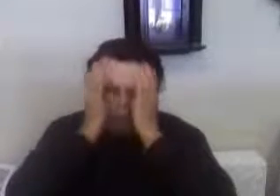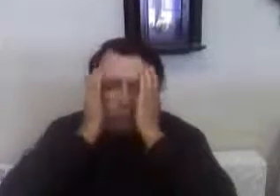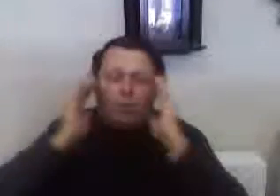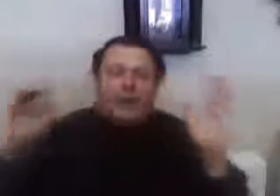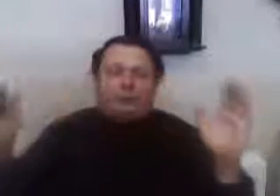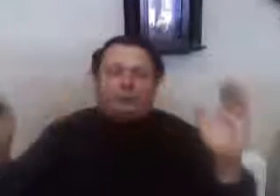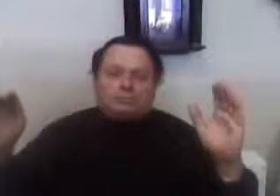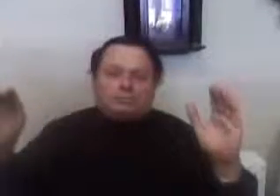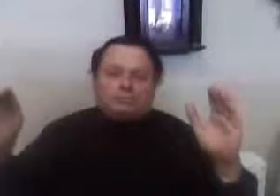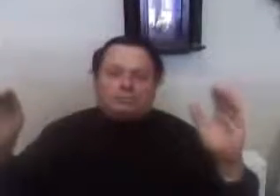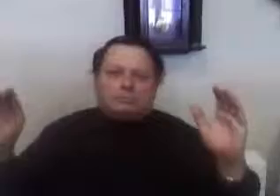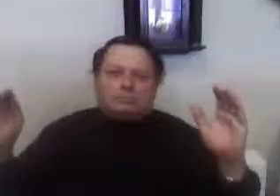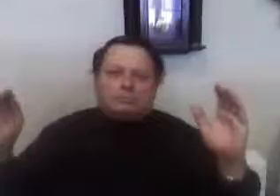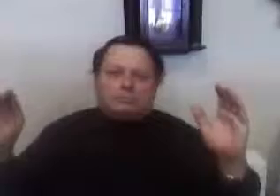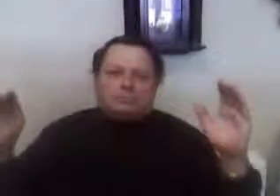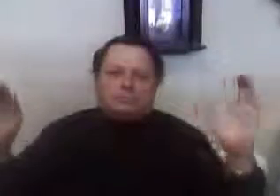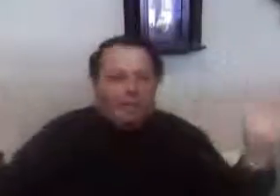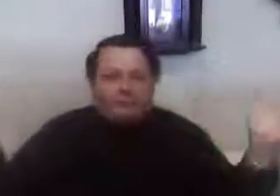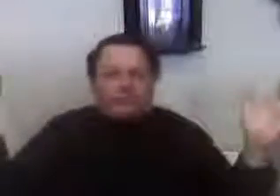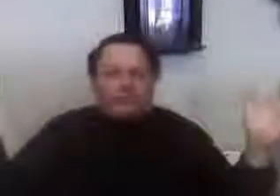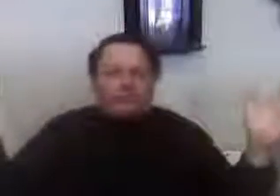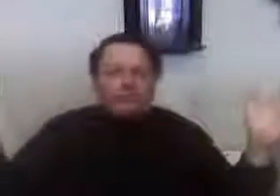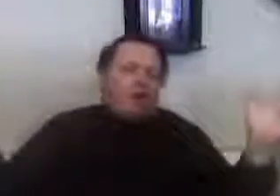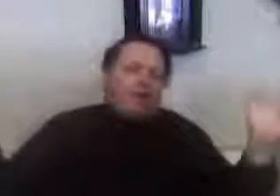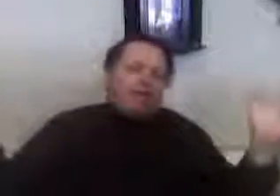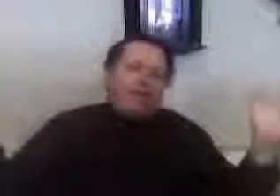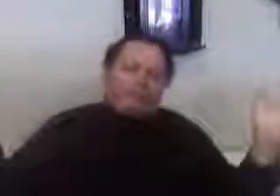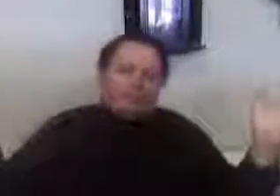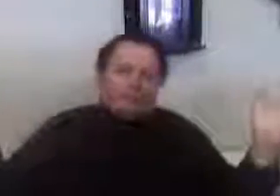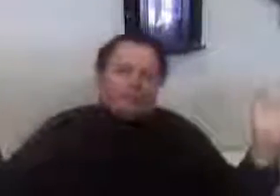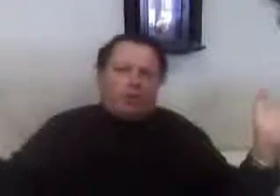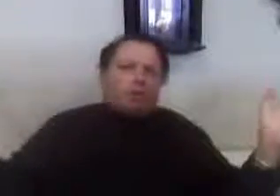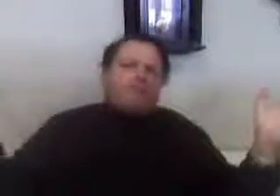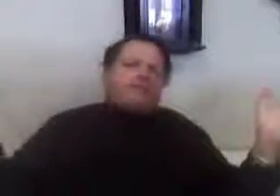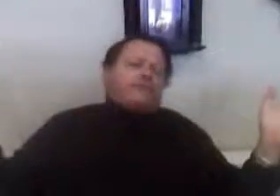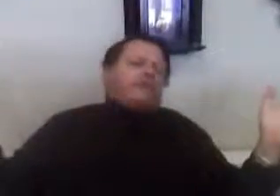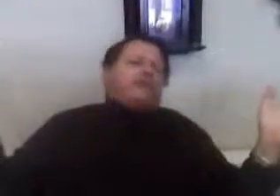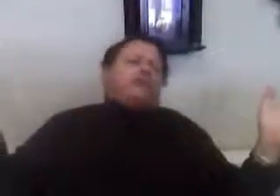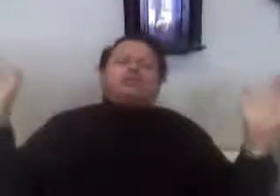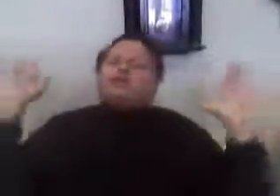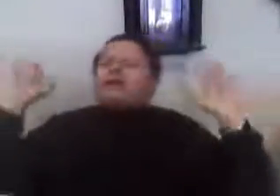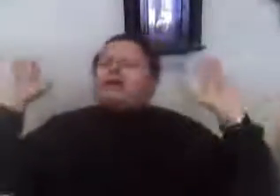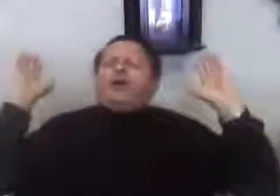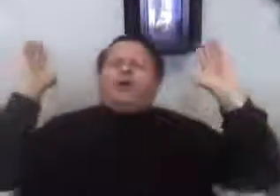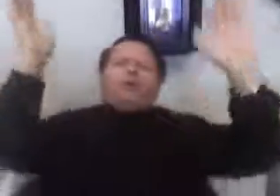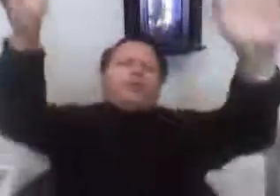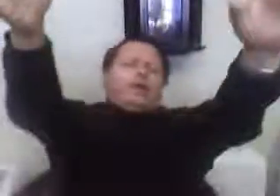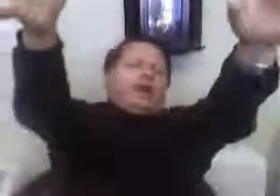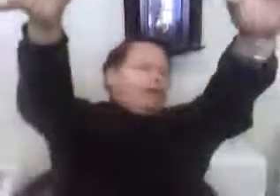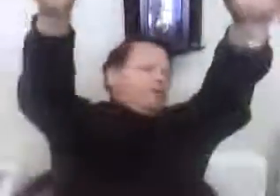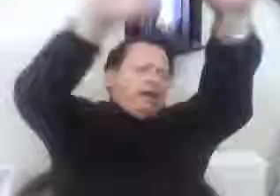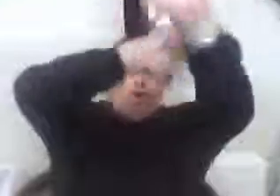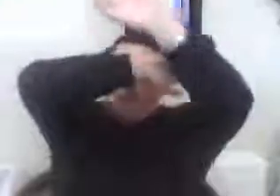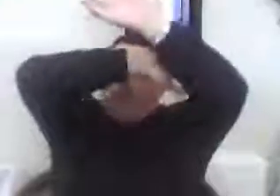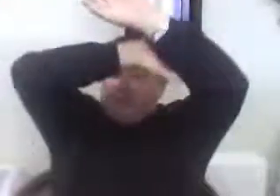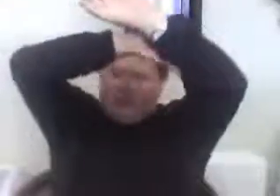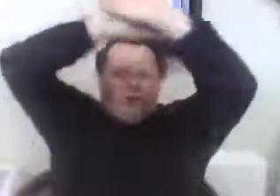Well, left to run Capitalism, totally free, clear, open, out, open the door,